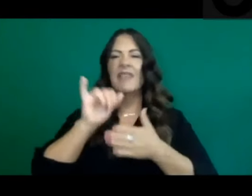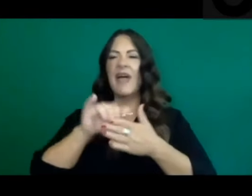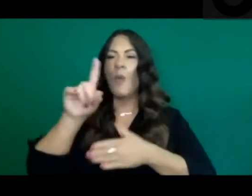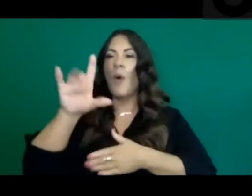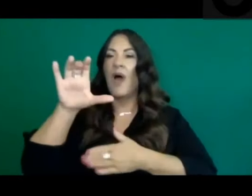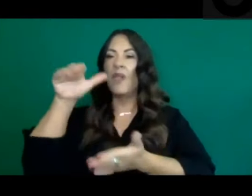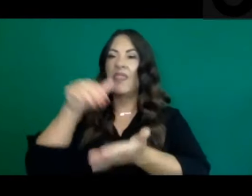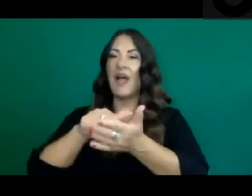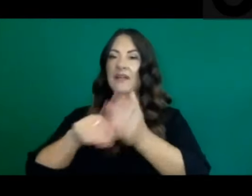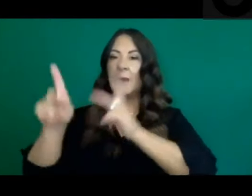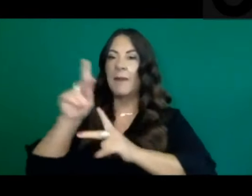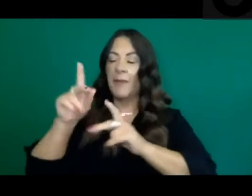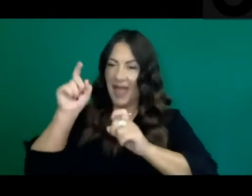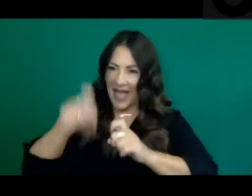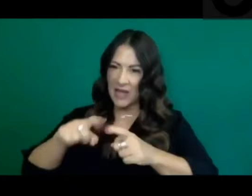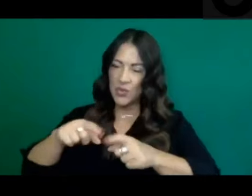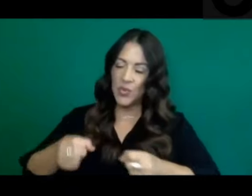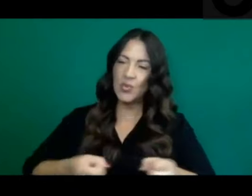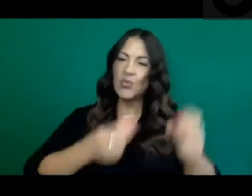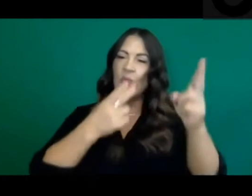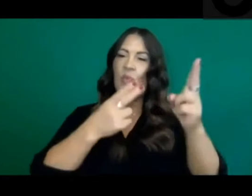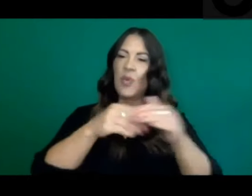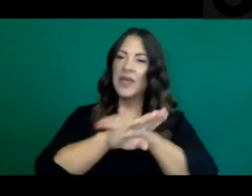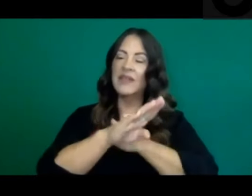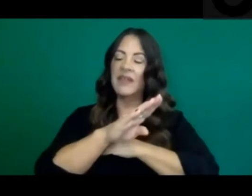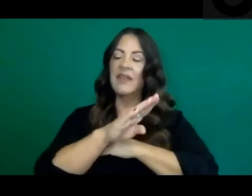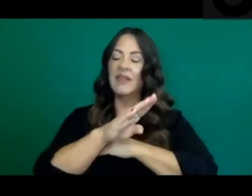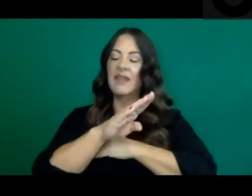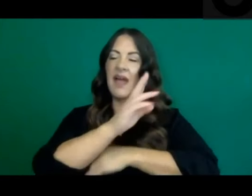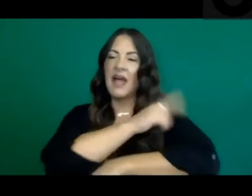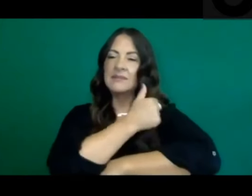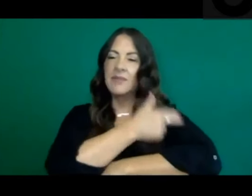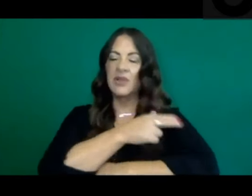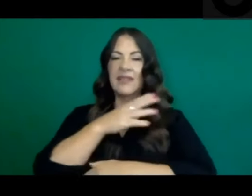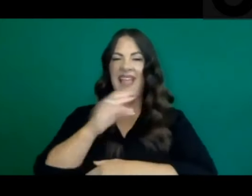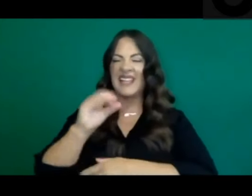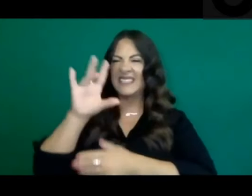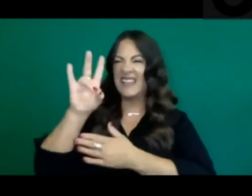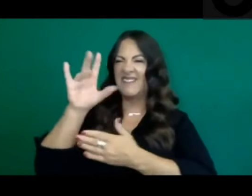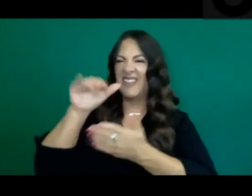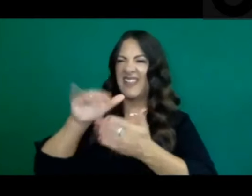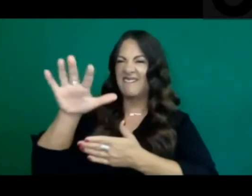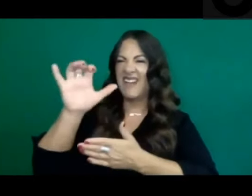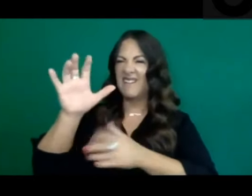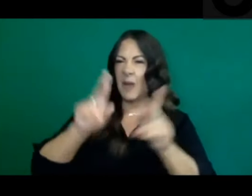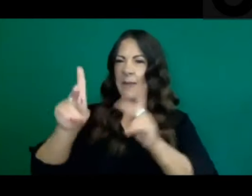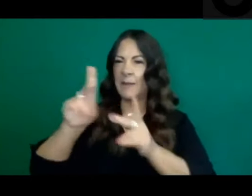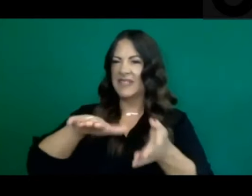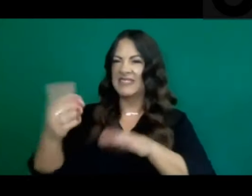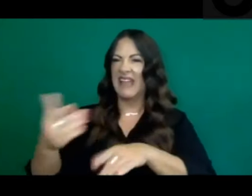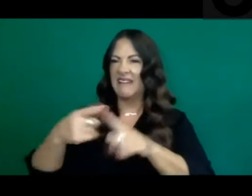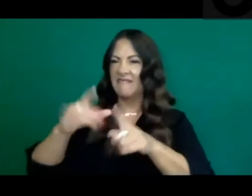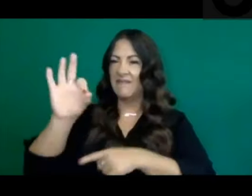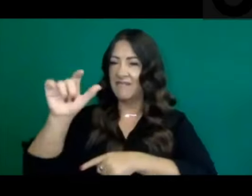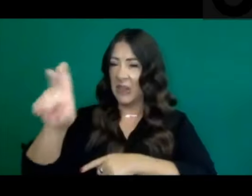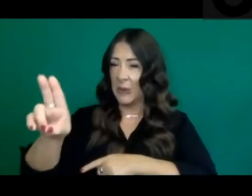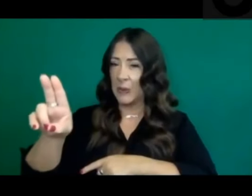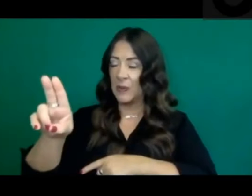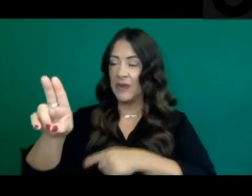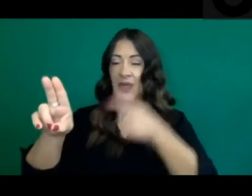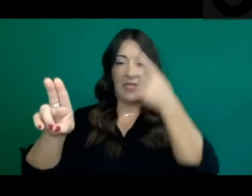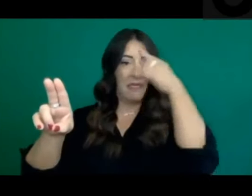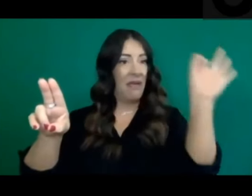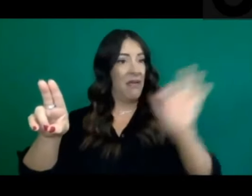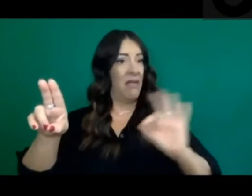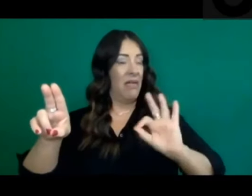over 7,500 deaths in California. So flu is not to be taken lightly and together